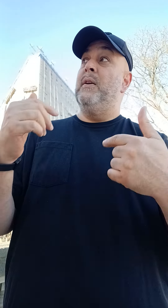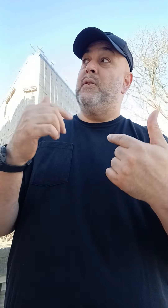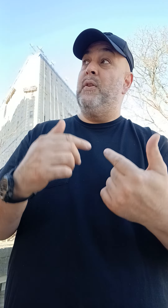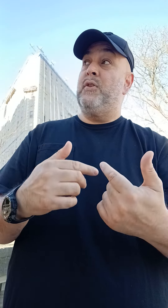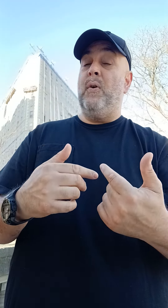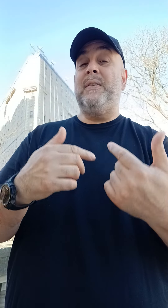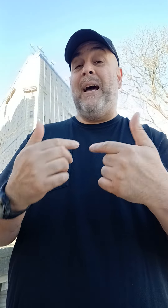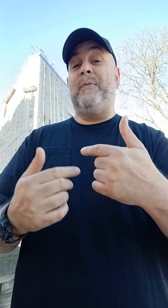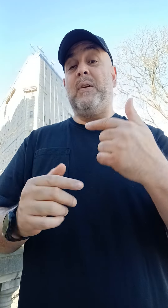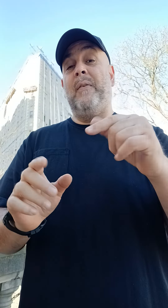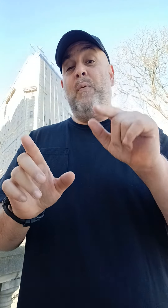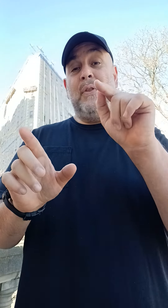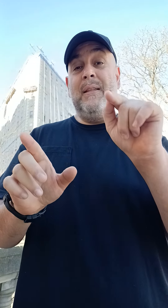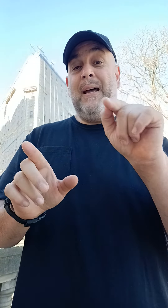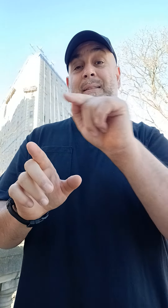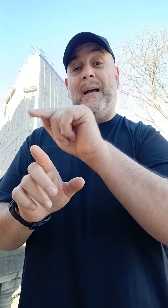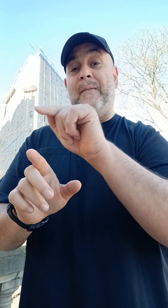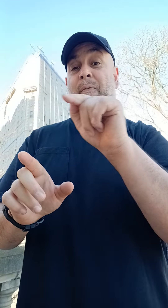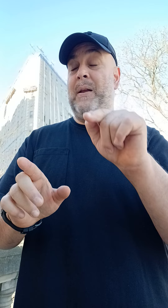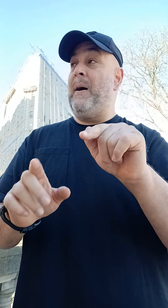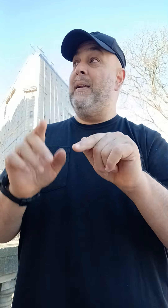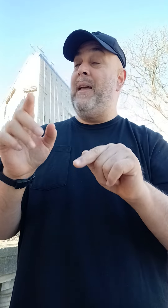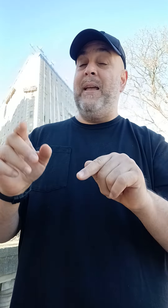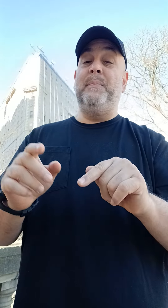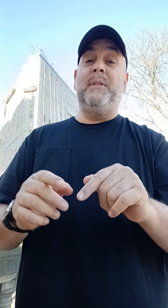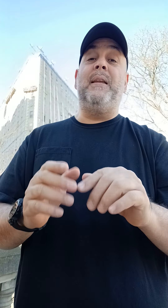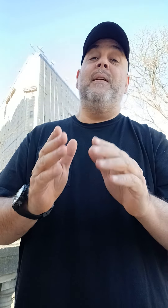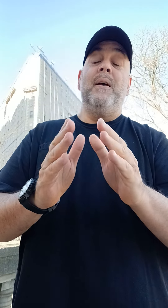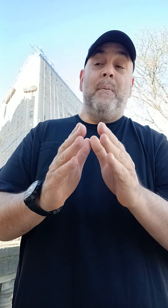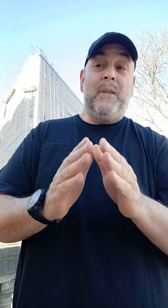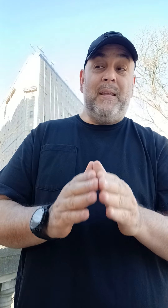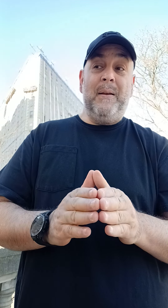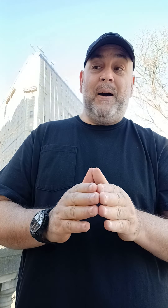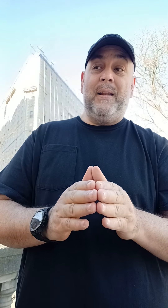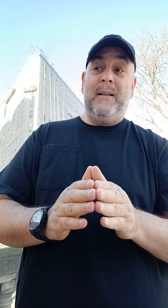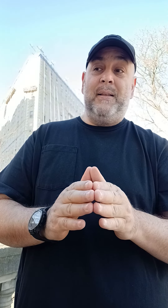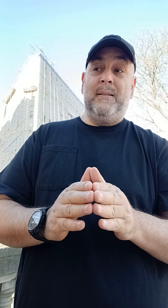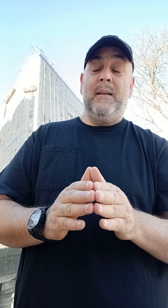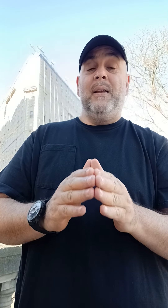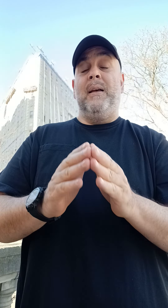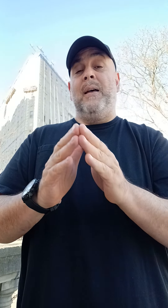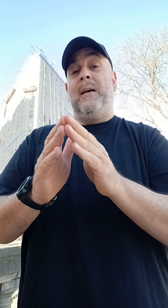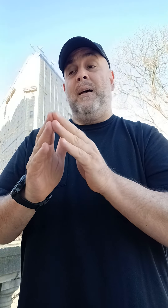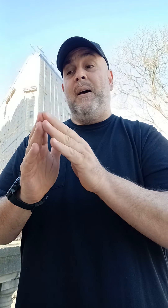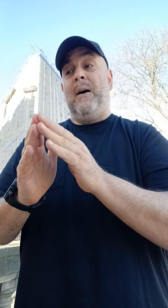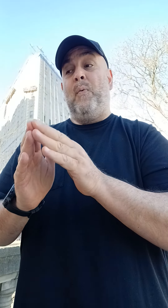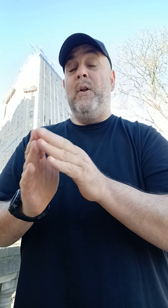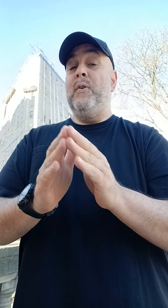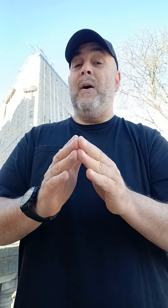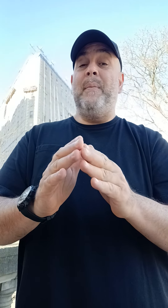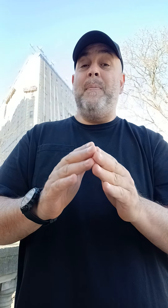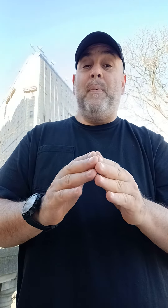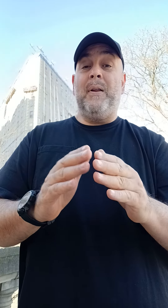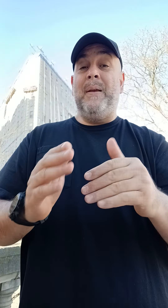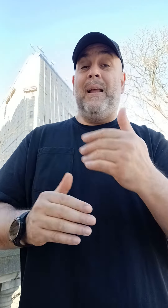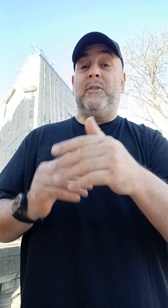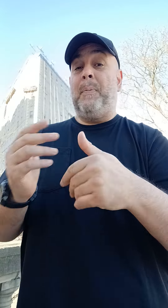So the shorts have to cover within that time frame on AMC. The thing about it is, we don't know how many people are going to be allowed to